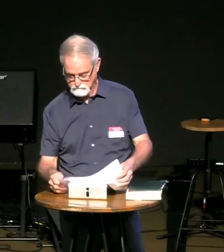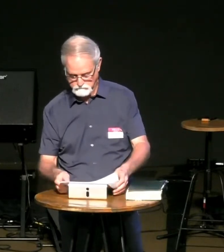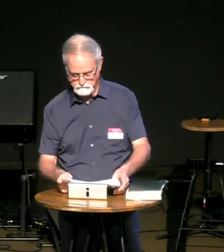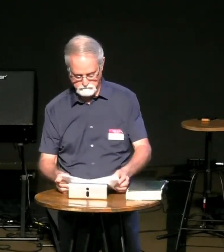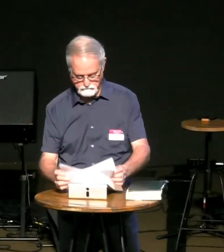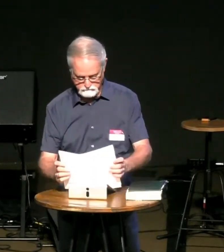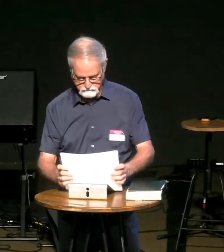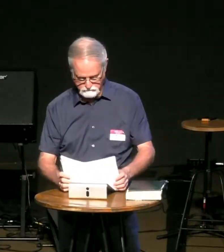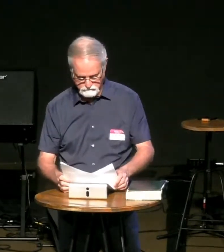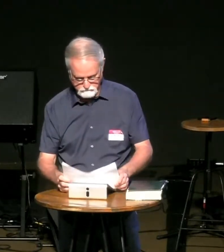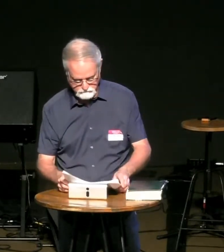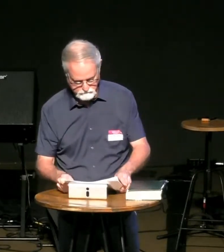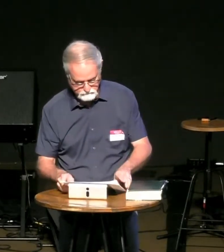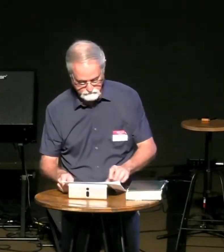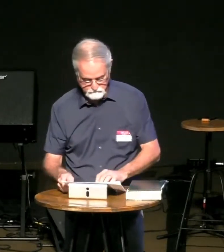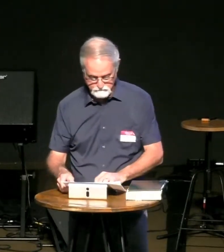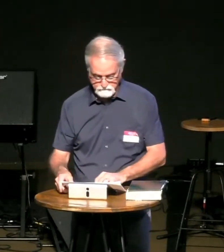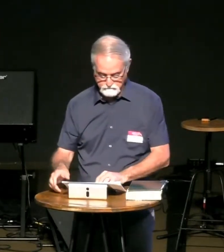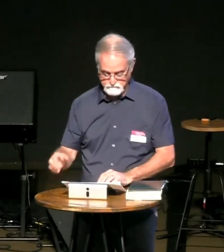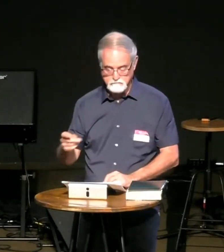analogy if you think about it